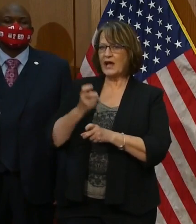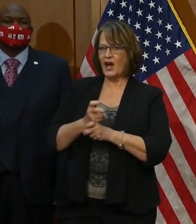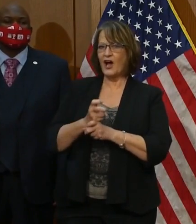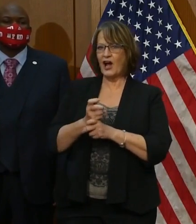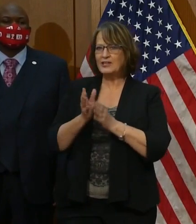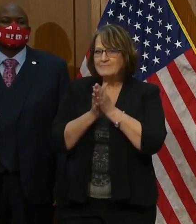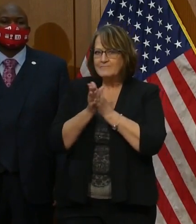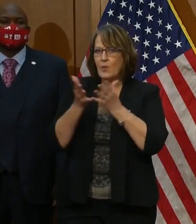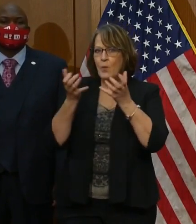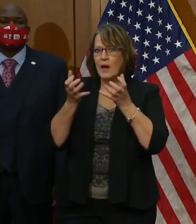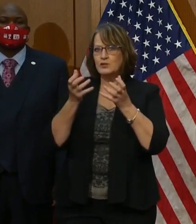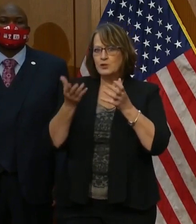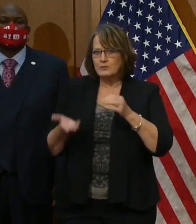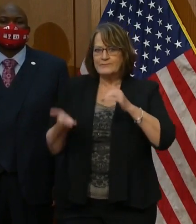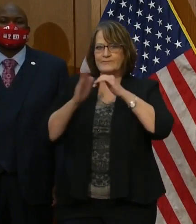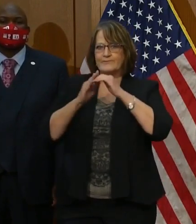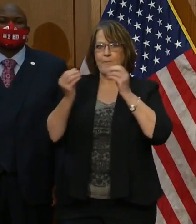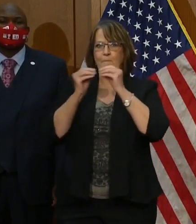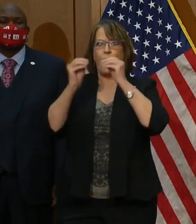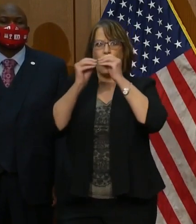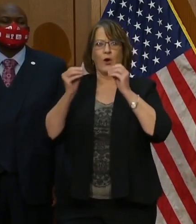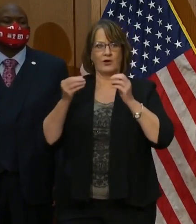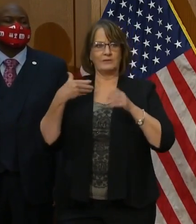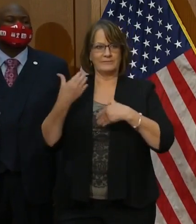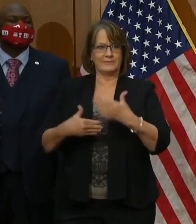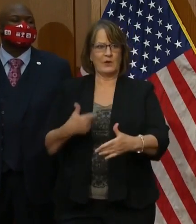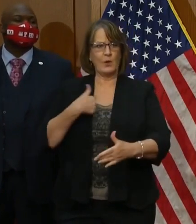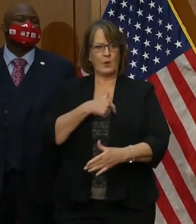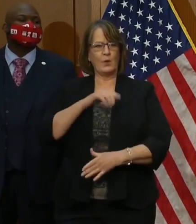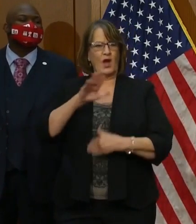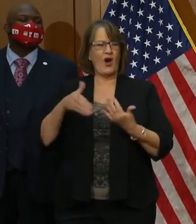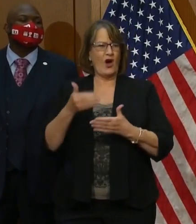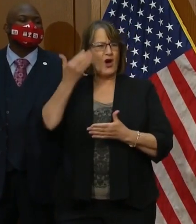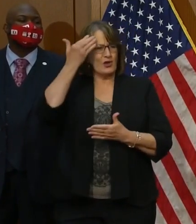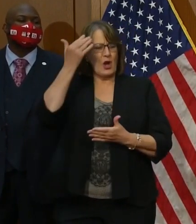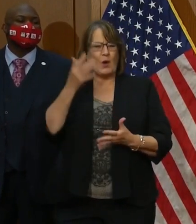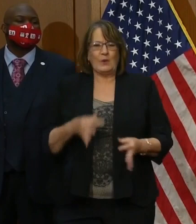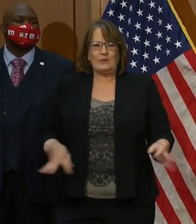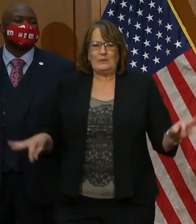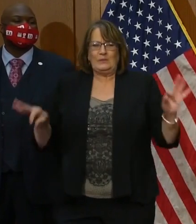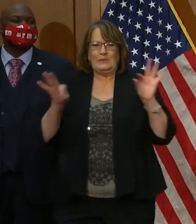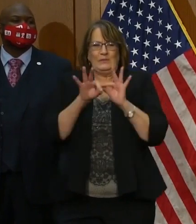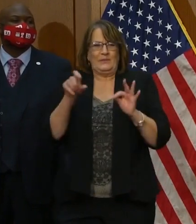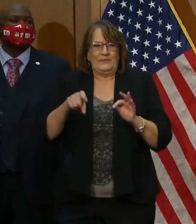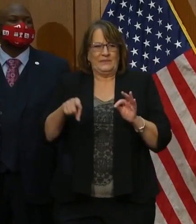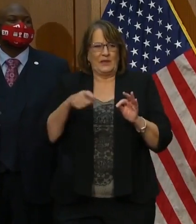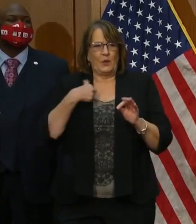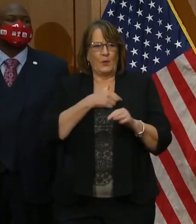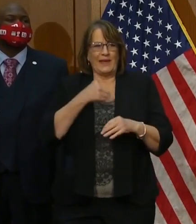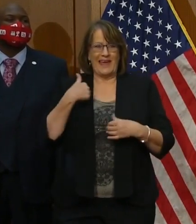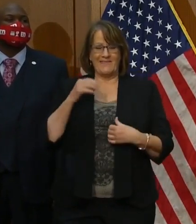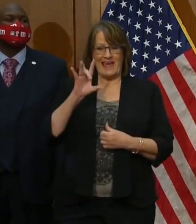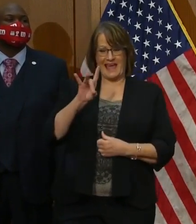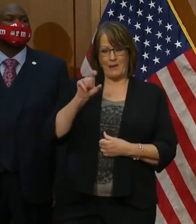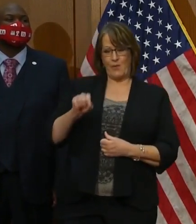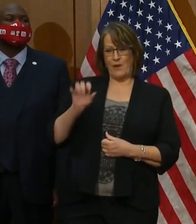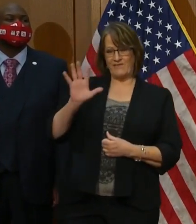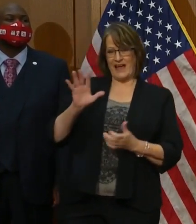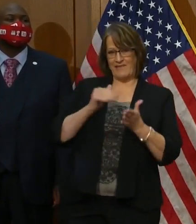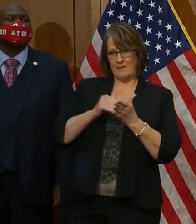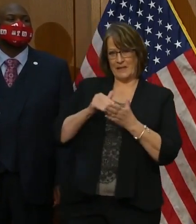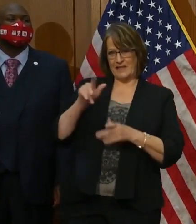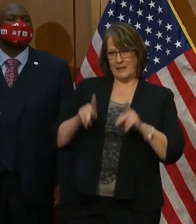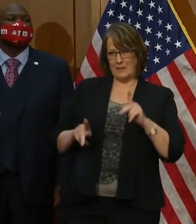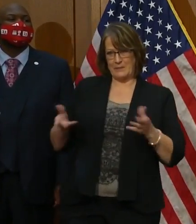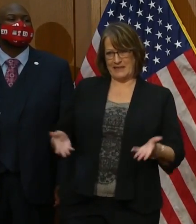to do more, and we all know the need is large. We have 8.5 million people, and our current